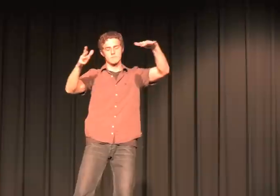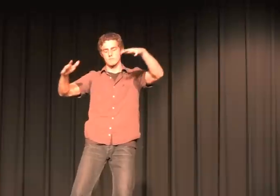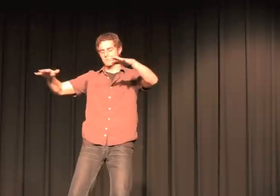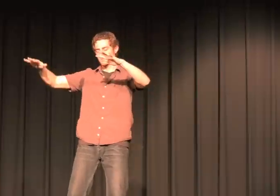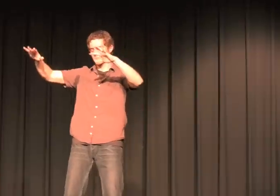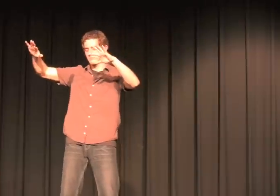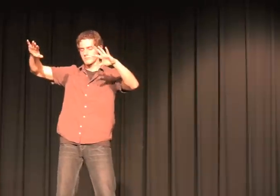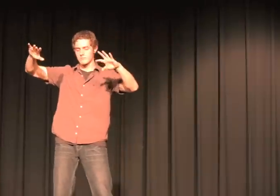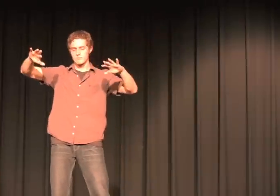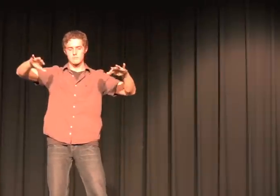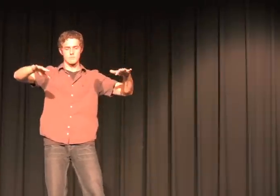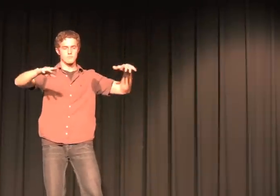Piano music